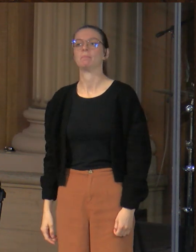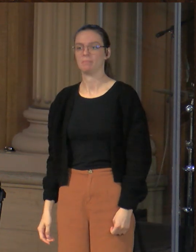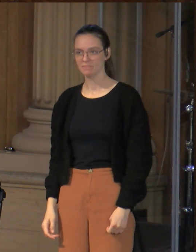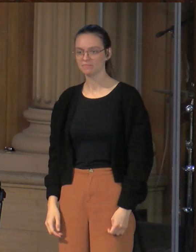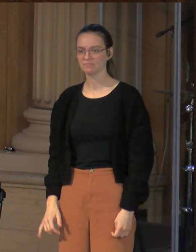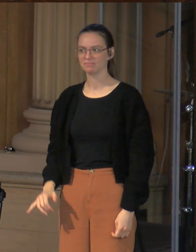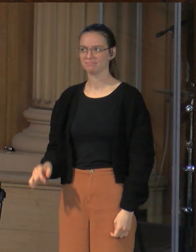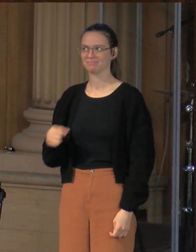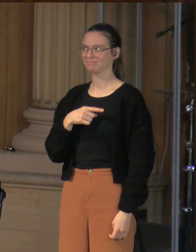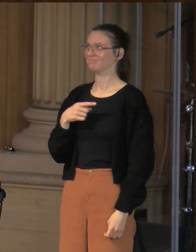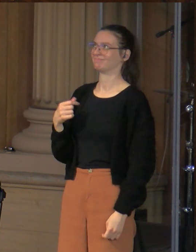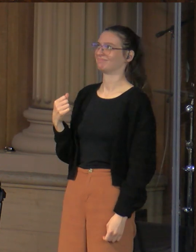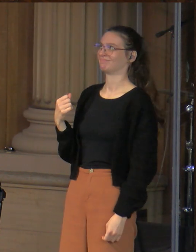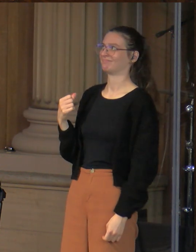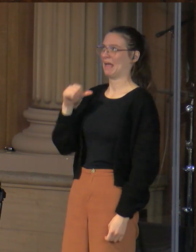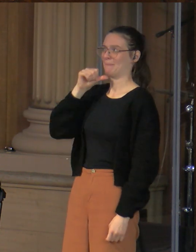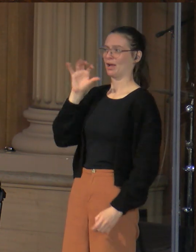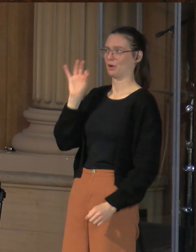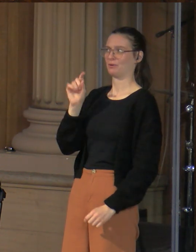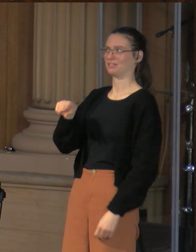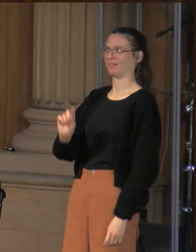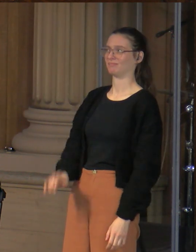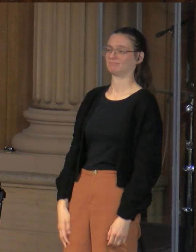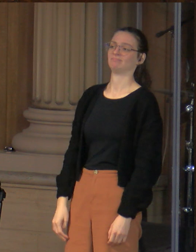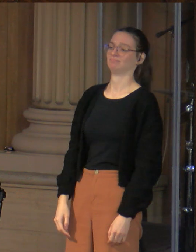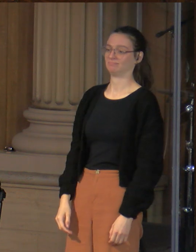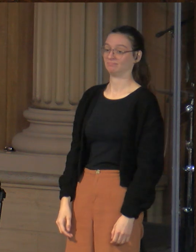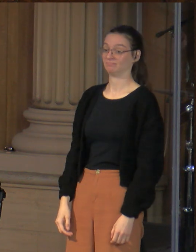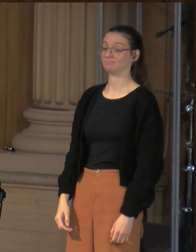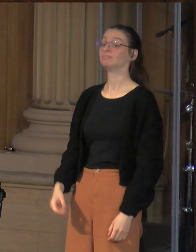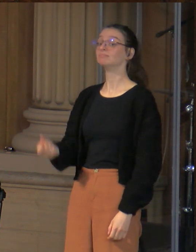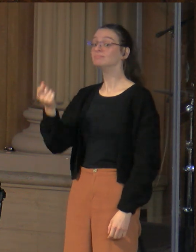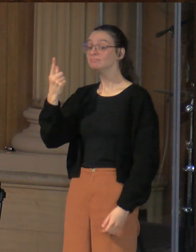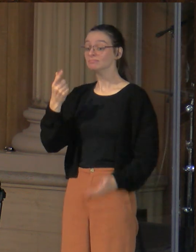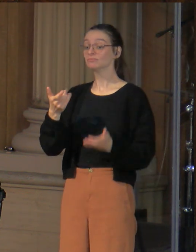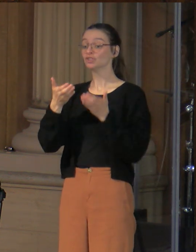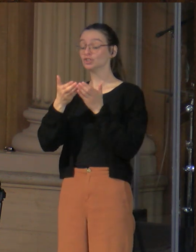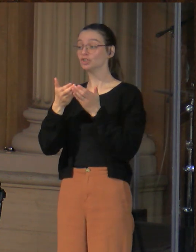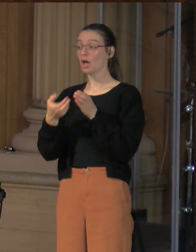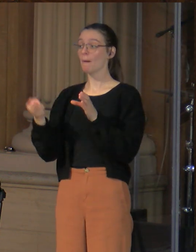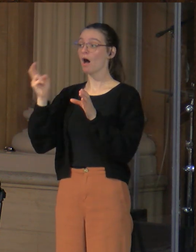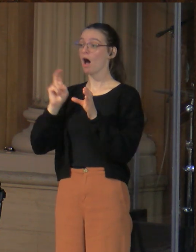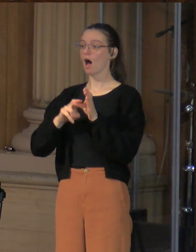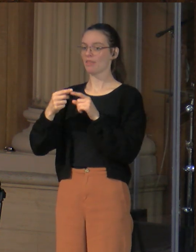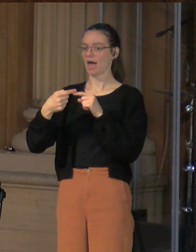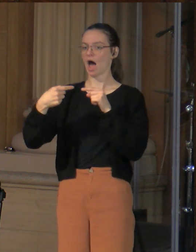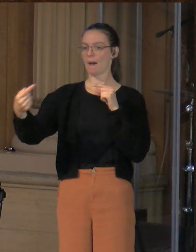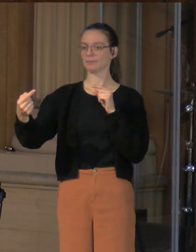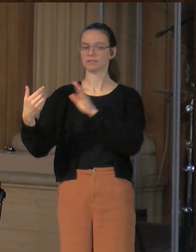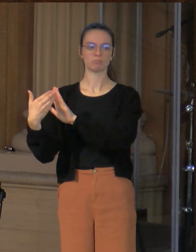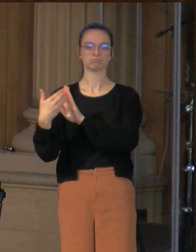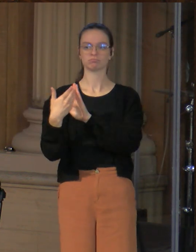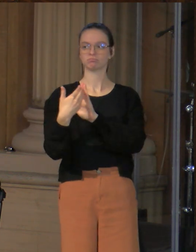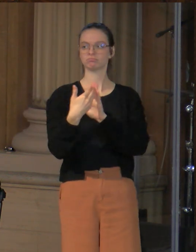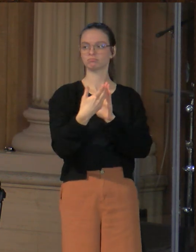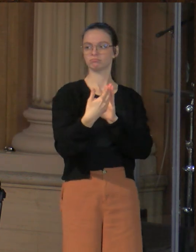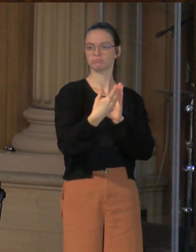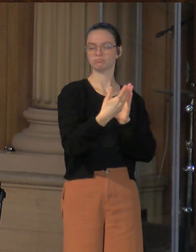Jonah says, no, not them. And he hops on a ship headed in the polar opposite direction, across the Mediterranean to